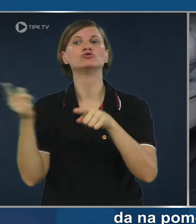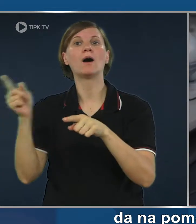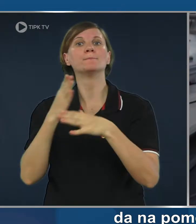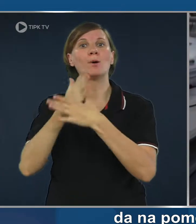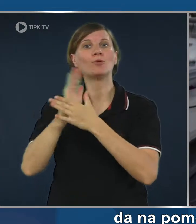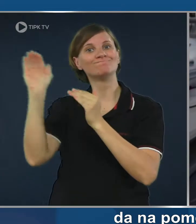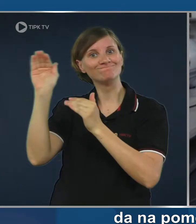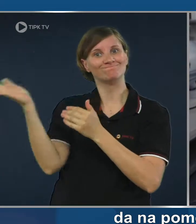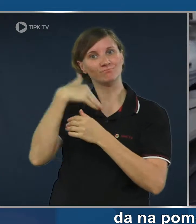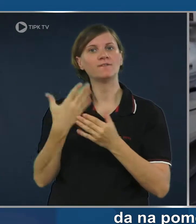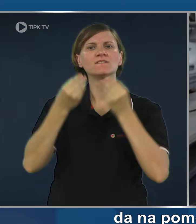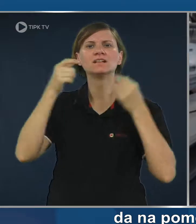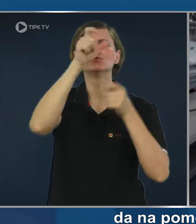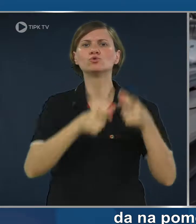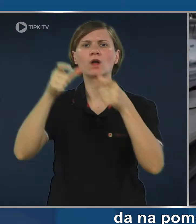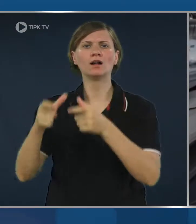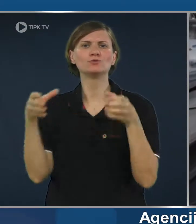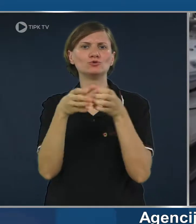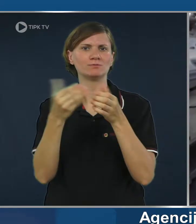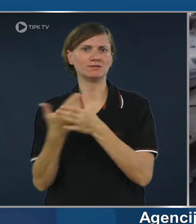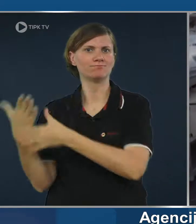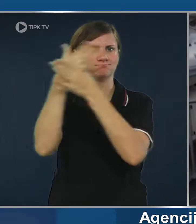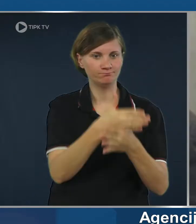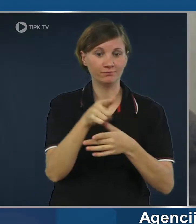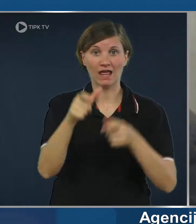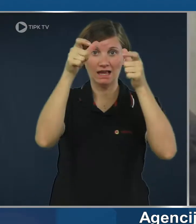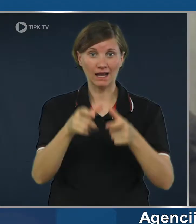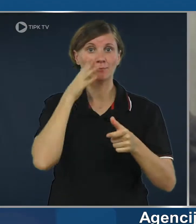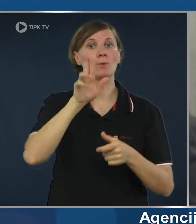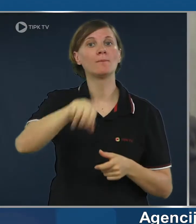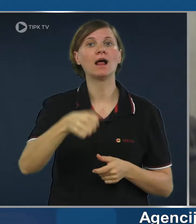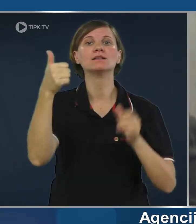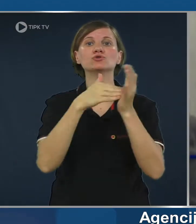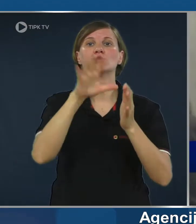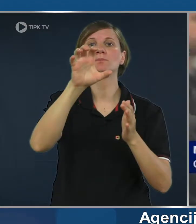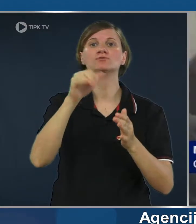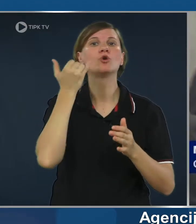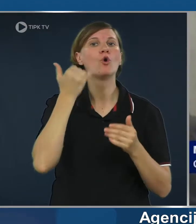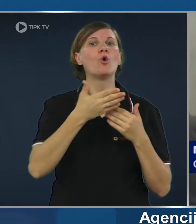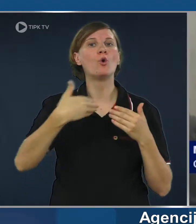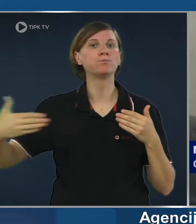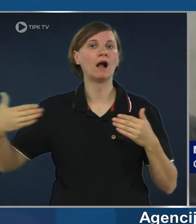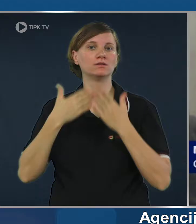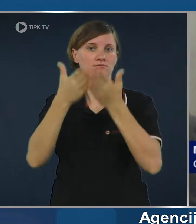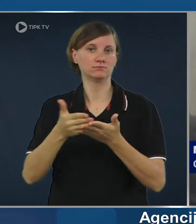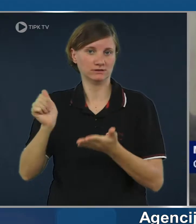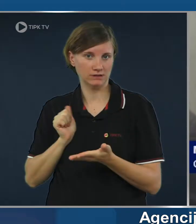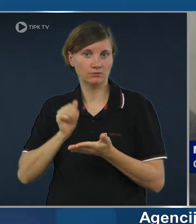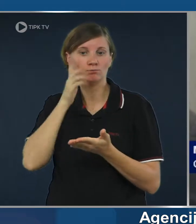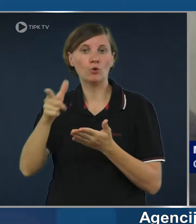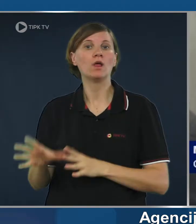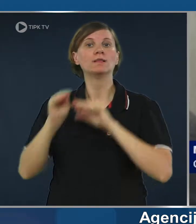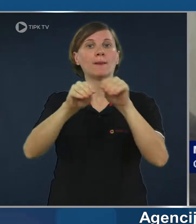in rapidly deployable multinational support teams. It is an agency that has a capacity of 1,500 guard-côtes,